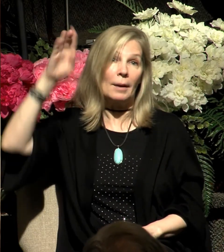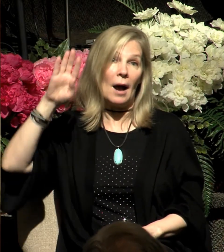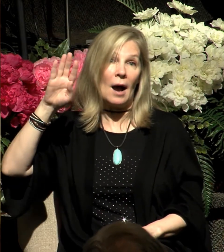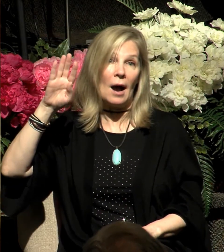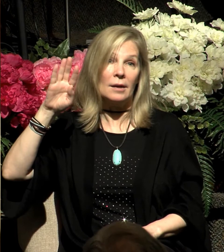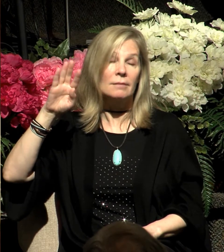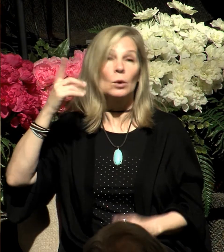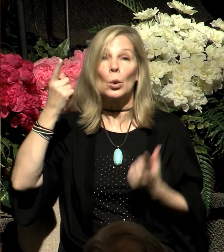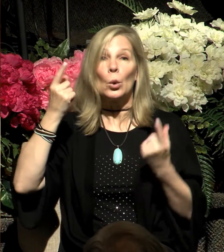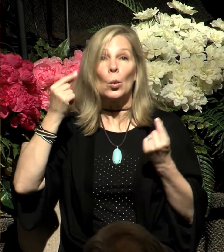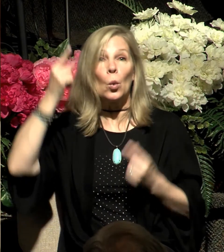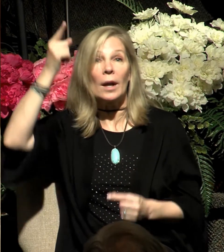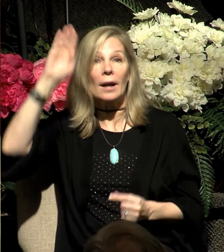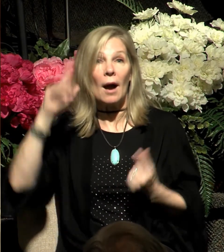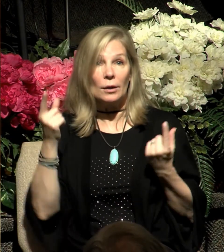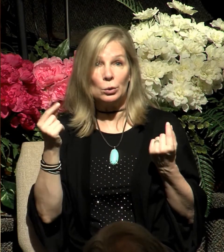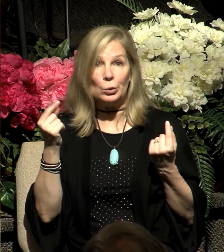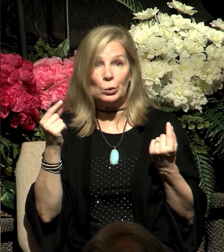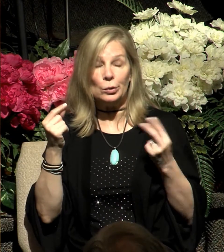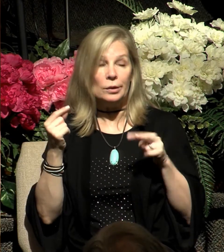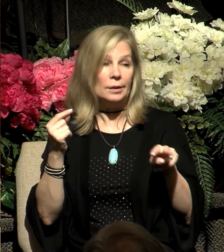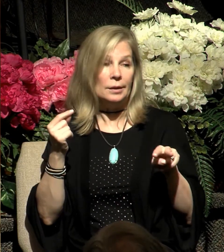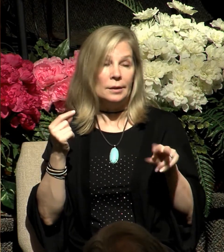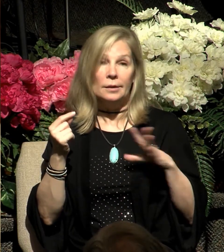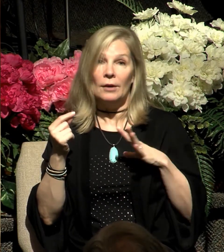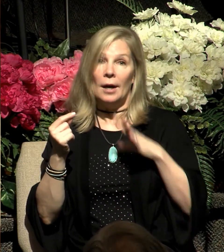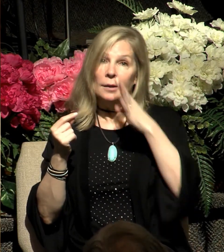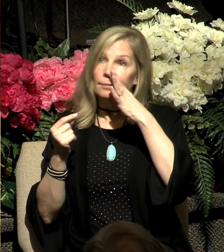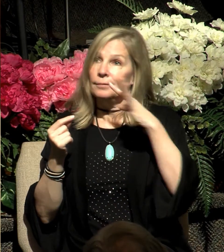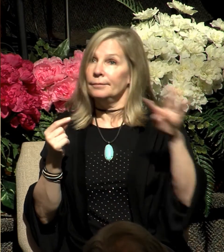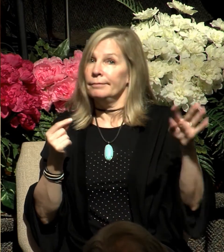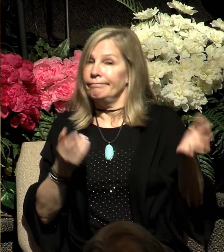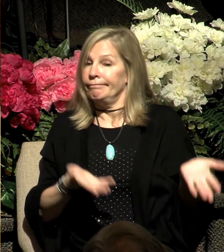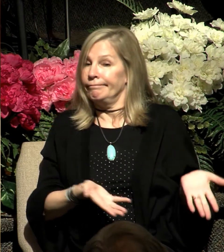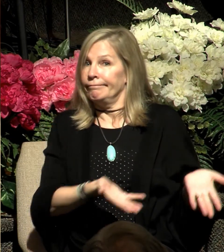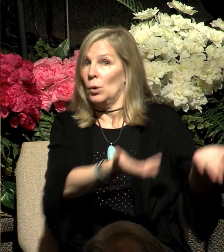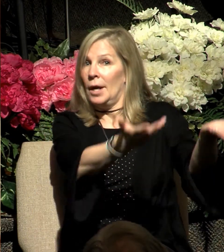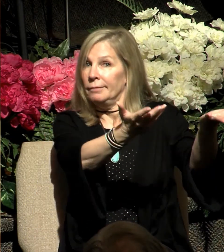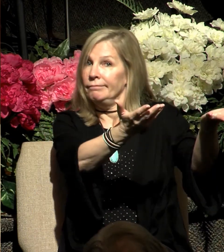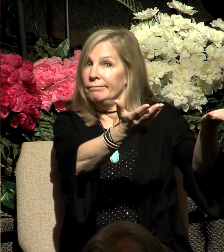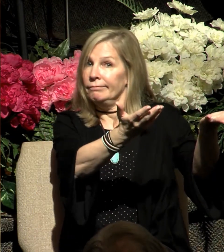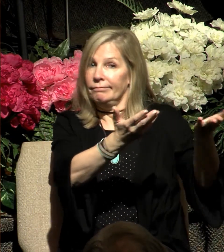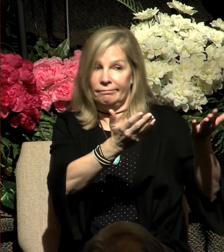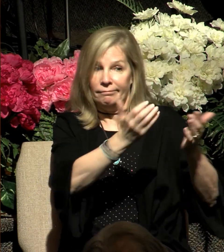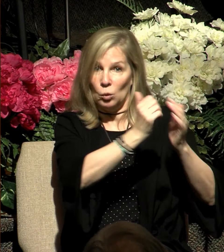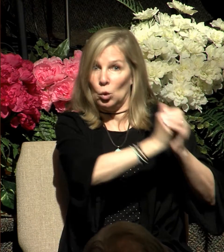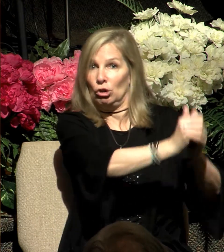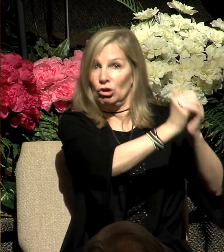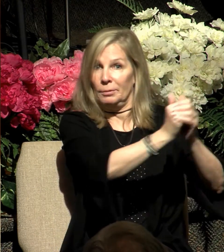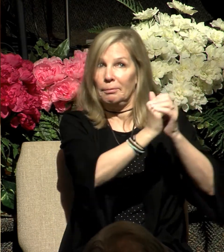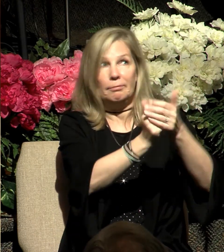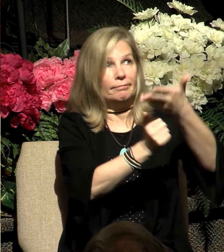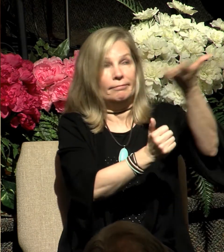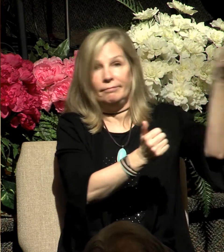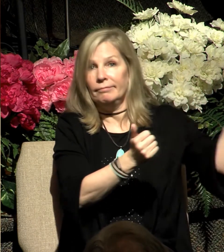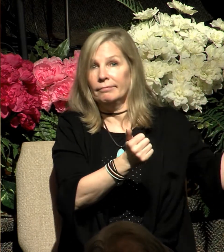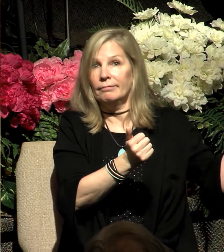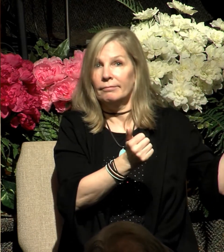by delivering them up to serve and worship the host of heaven. What he means by this is this is an act